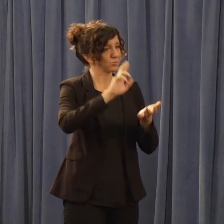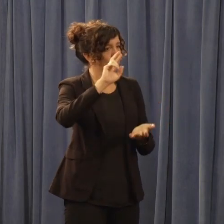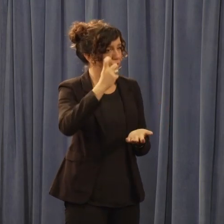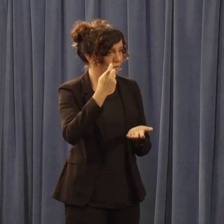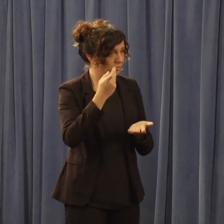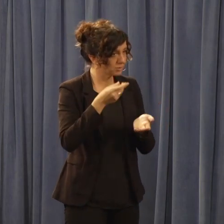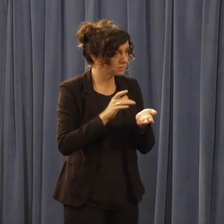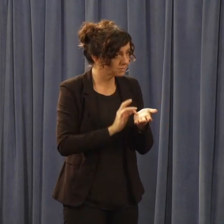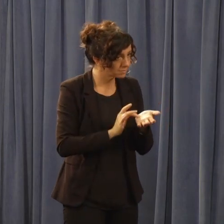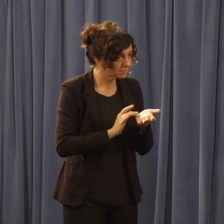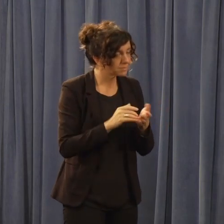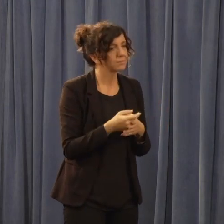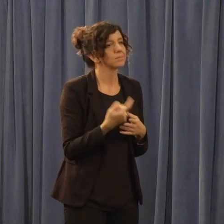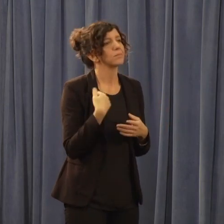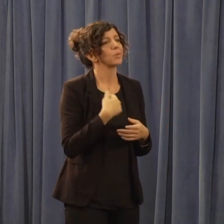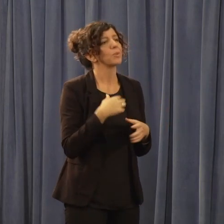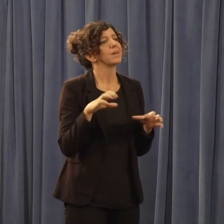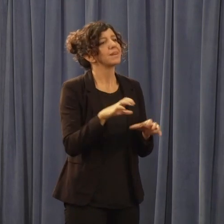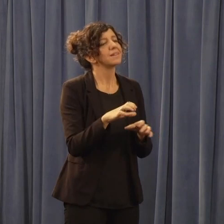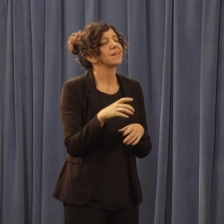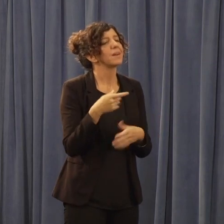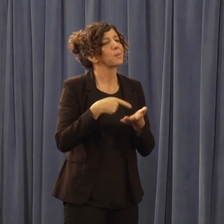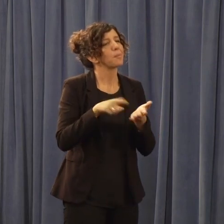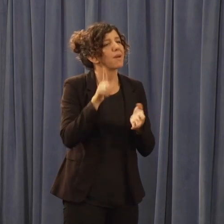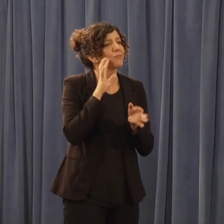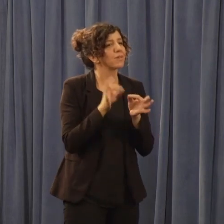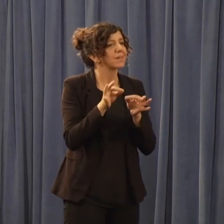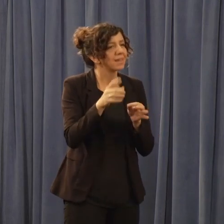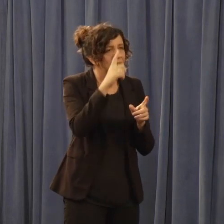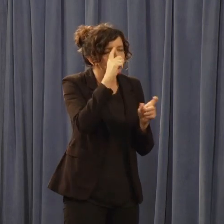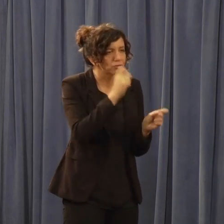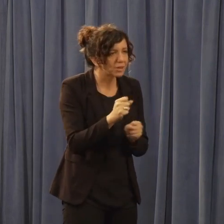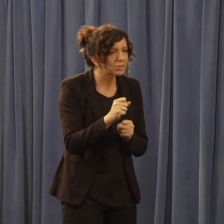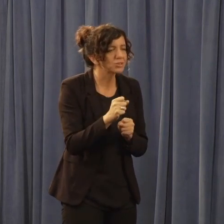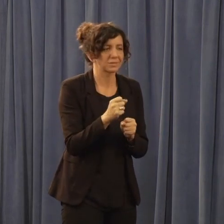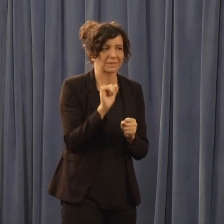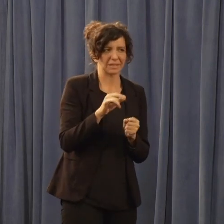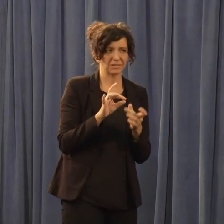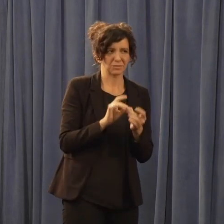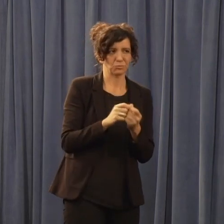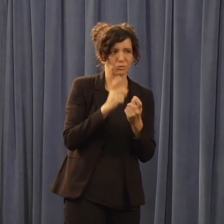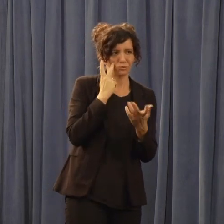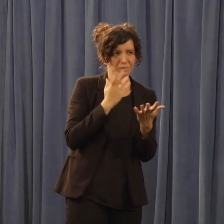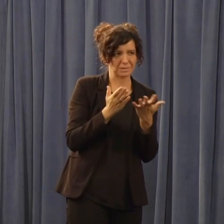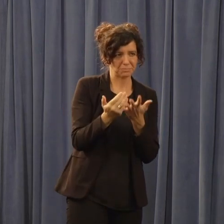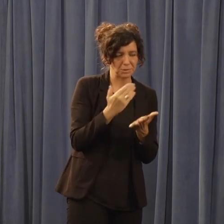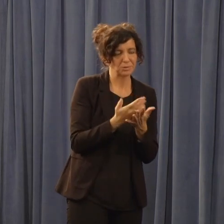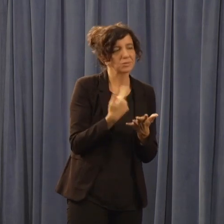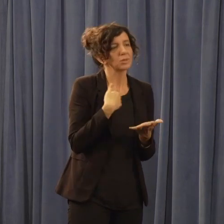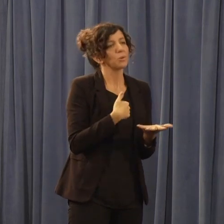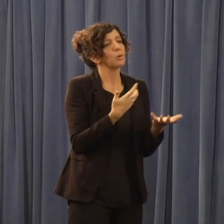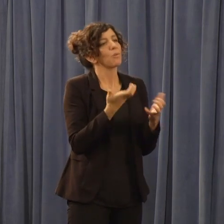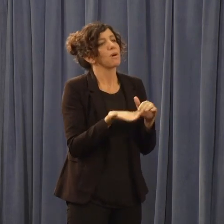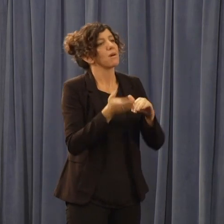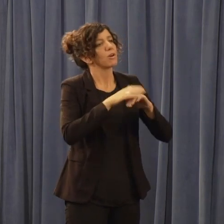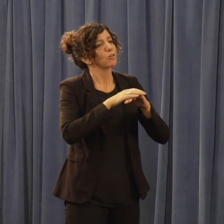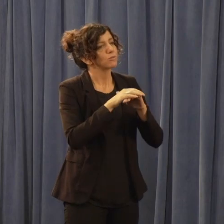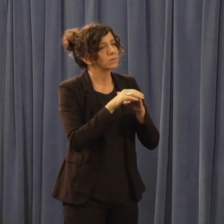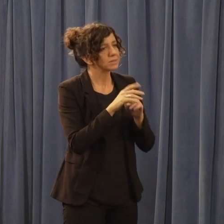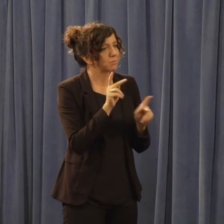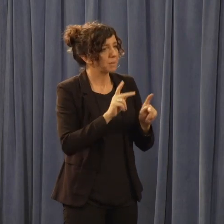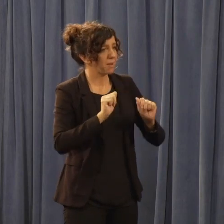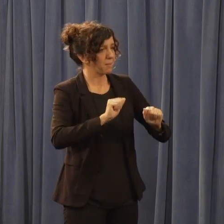plan. We did pay for delay strategies, more transparency on increases. We